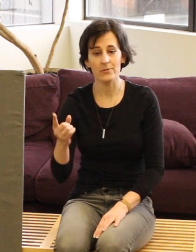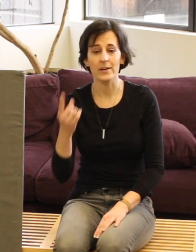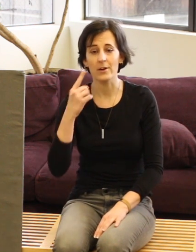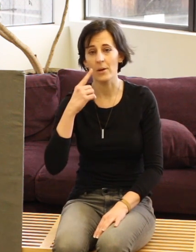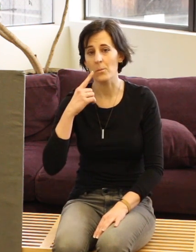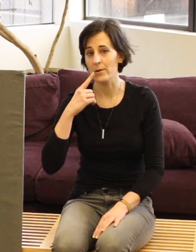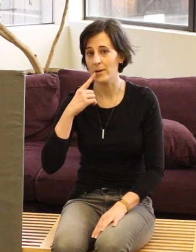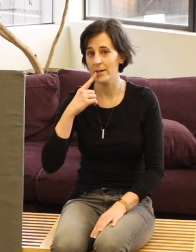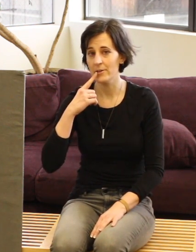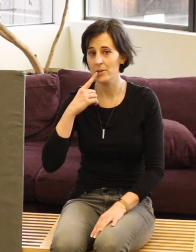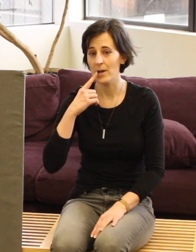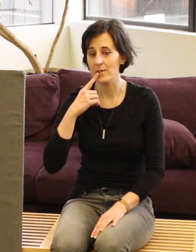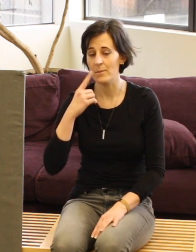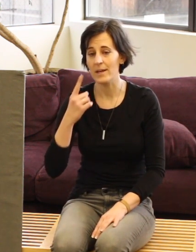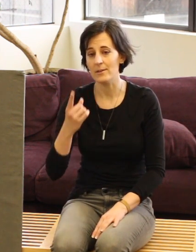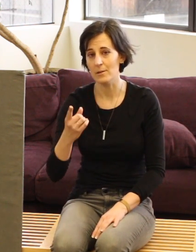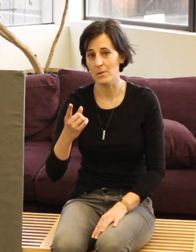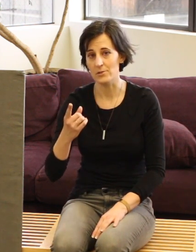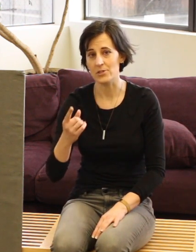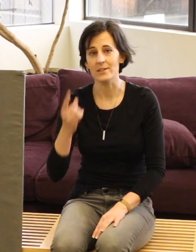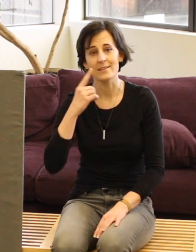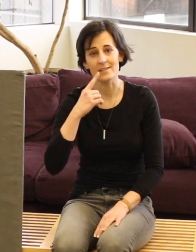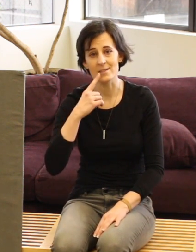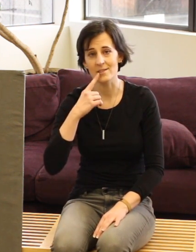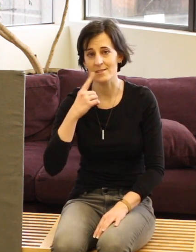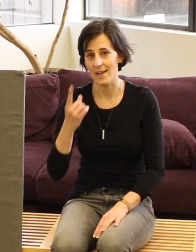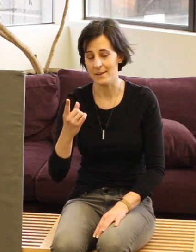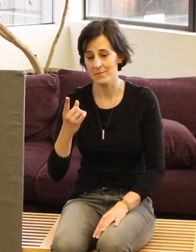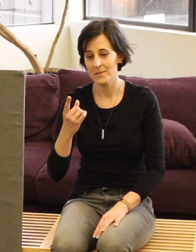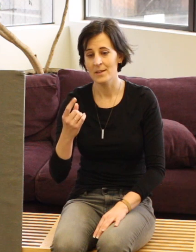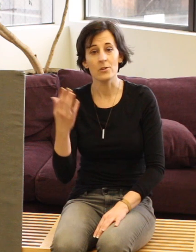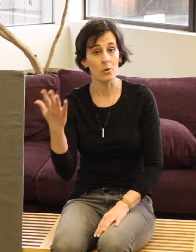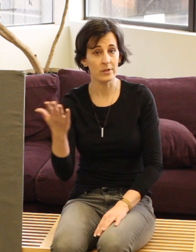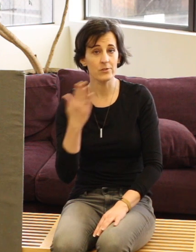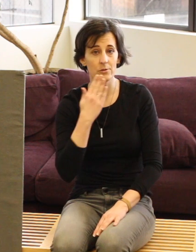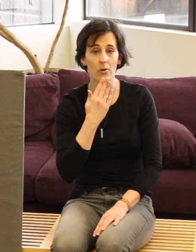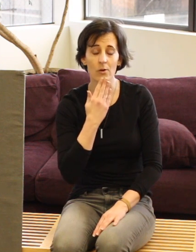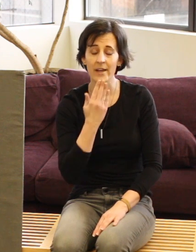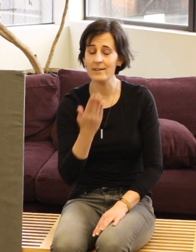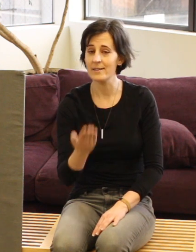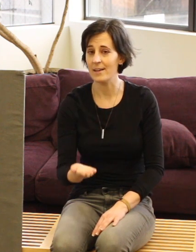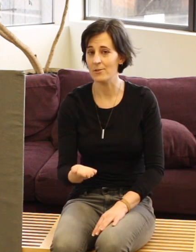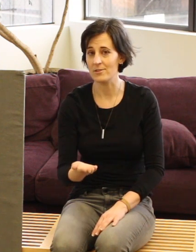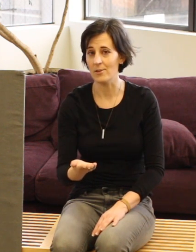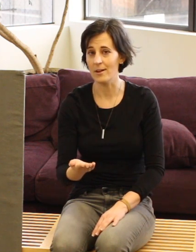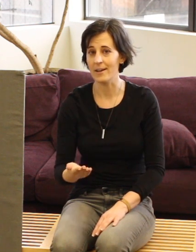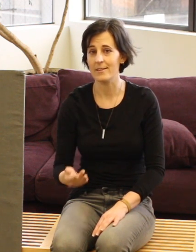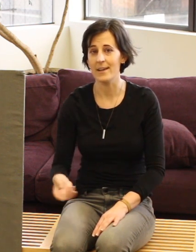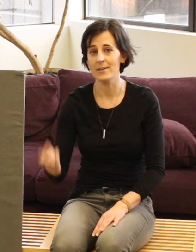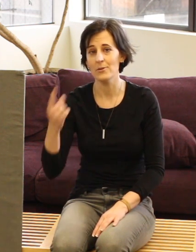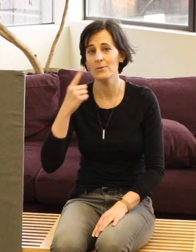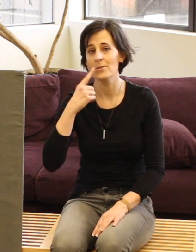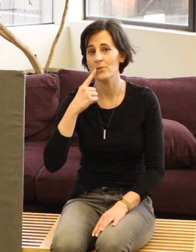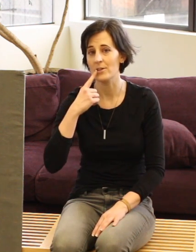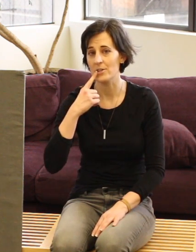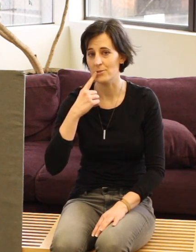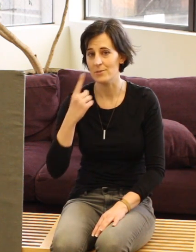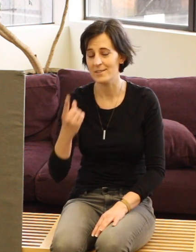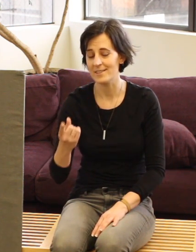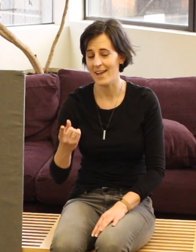finger and point right here at your mouth and make a little motion. This is to say. You don't want to do your whole hand because that looks a lot like thank you. You're going to do say.